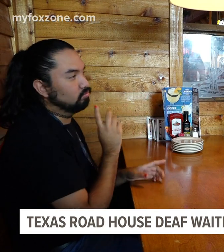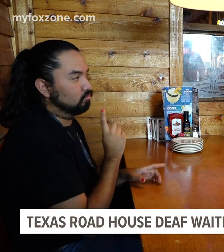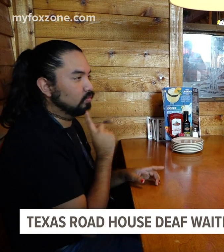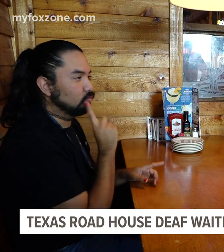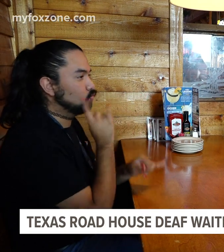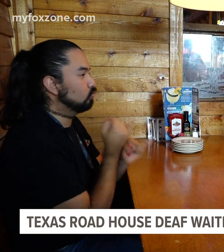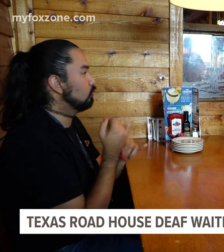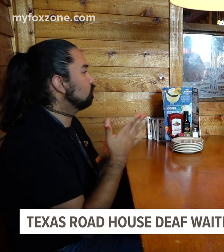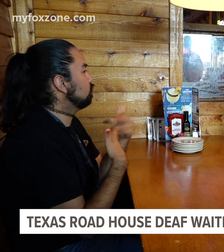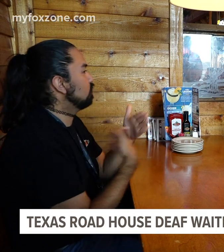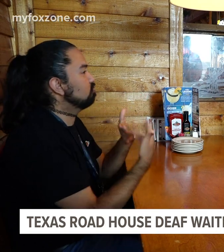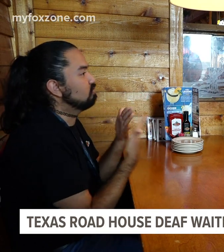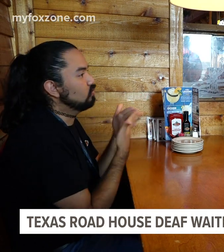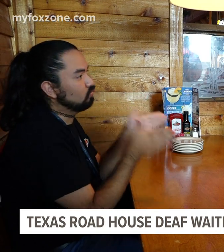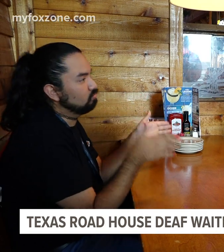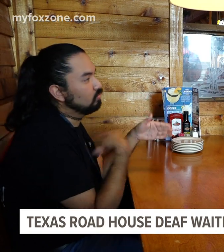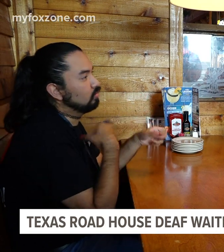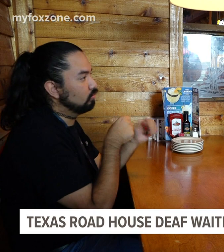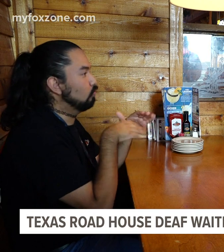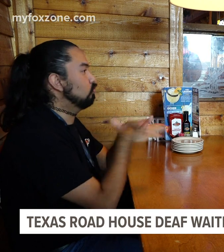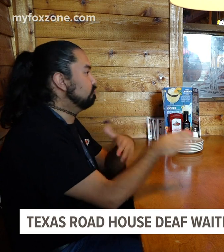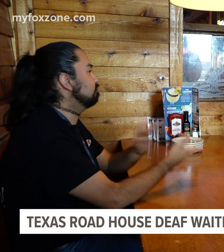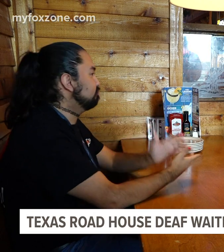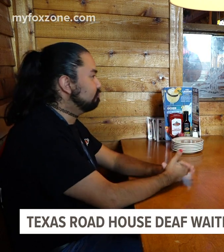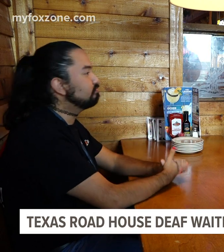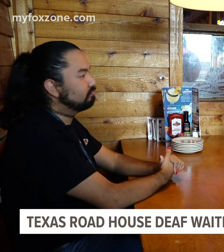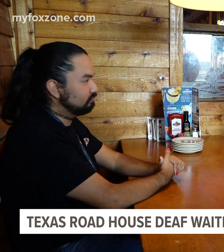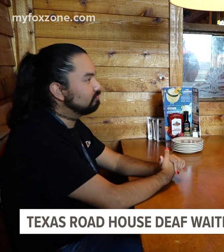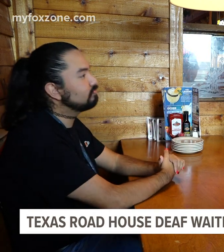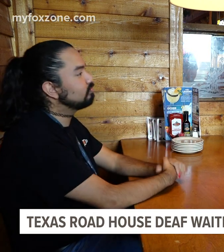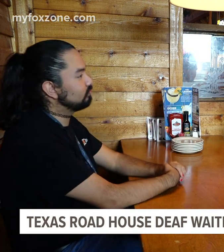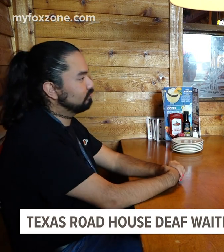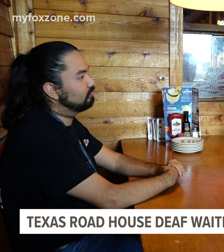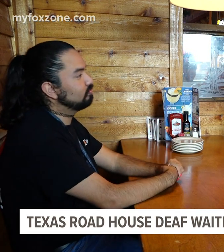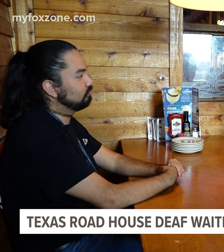a mainstream public school, either way, but I would like to become a superintendent.